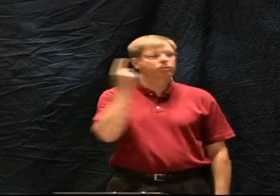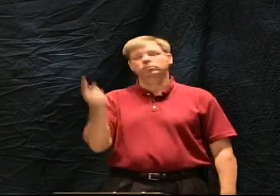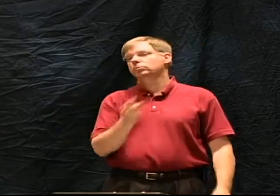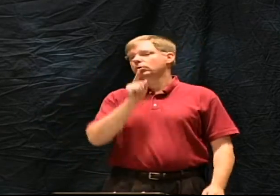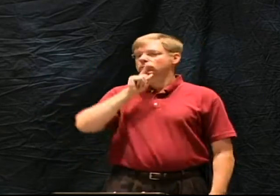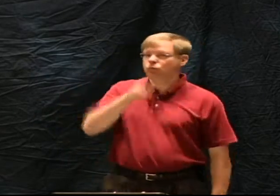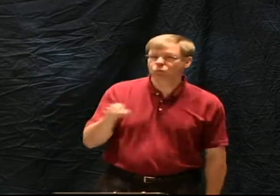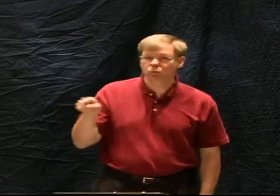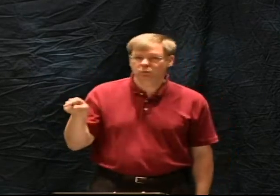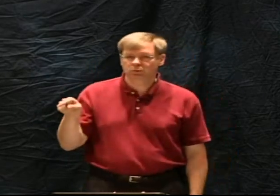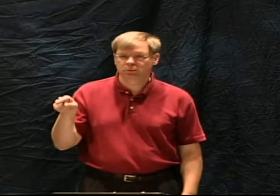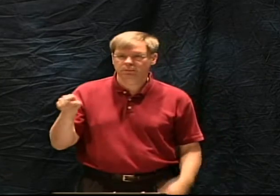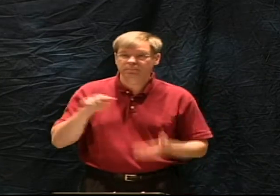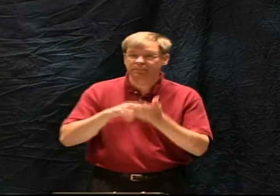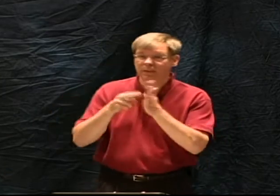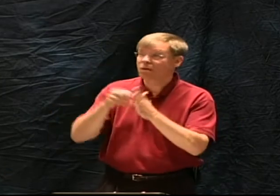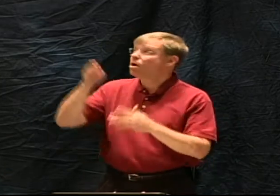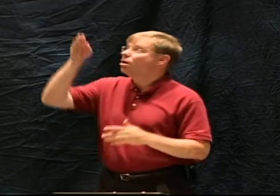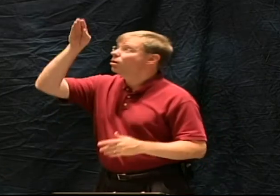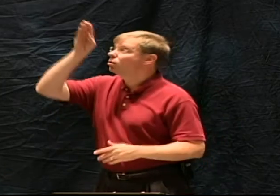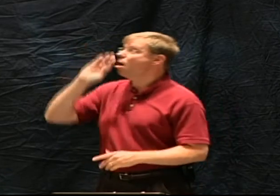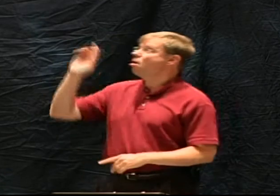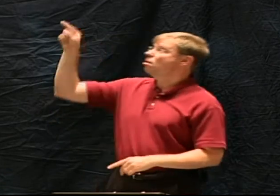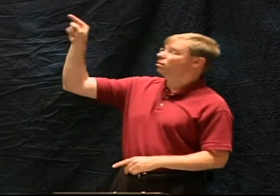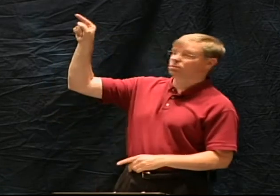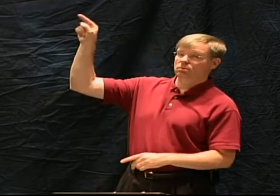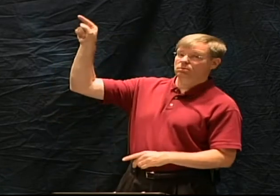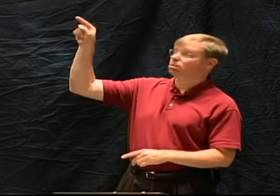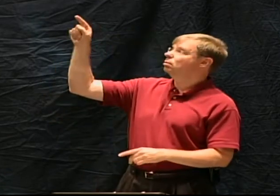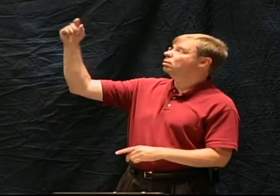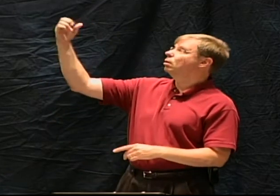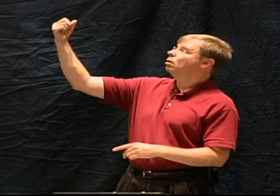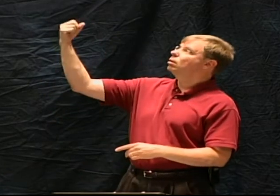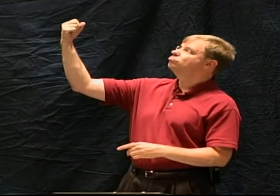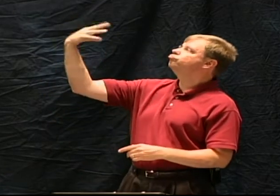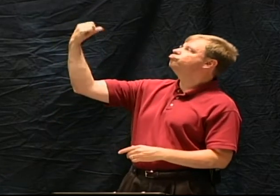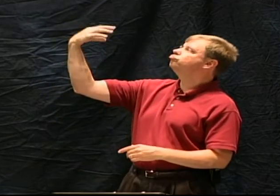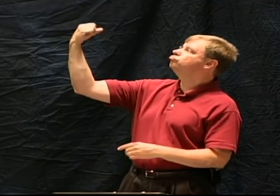Infallible has to do with reliability. A person says